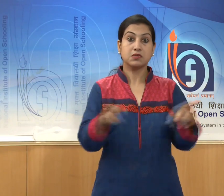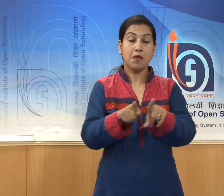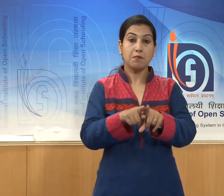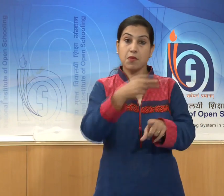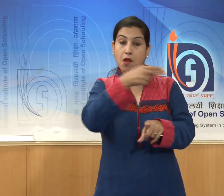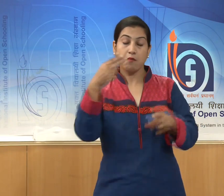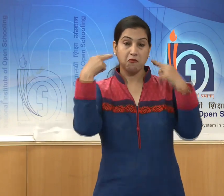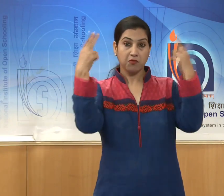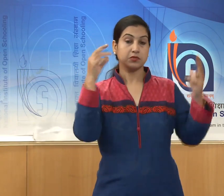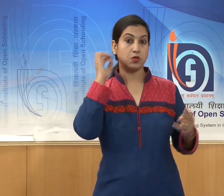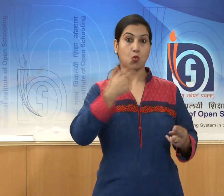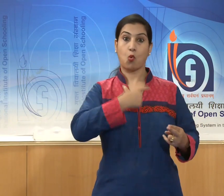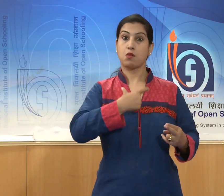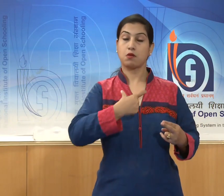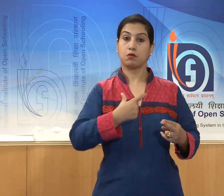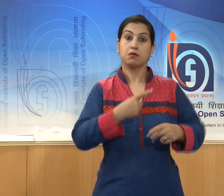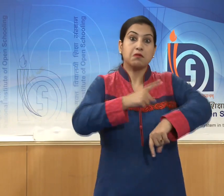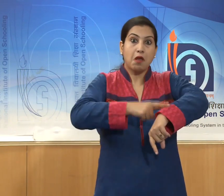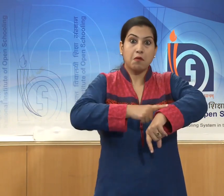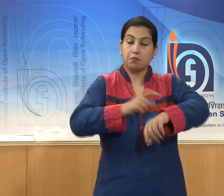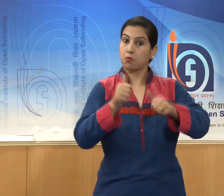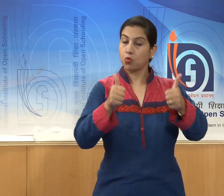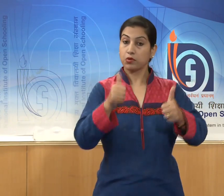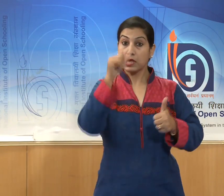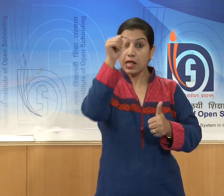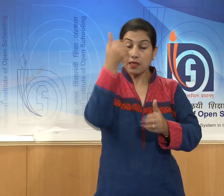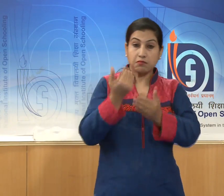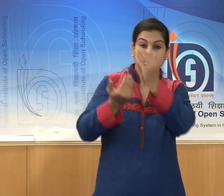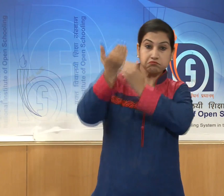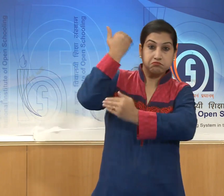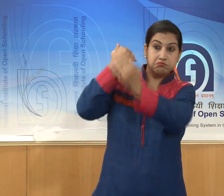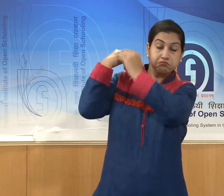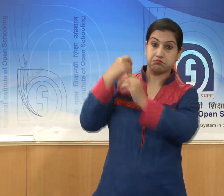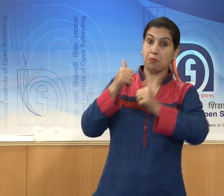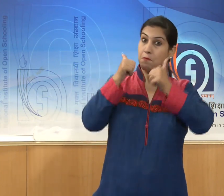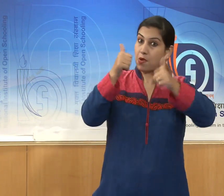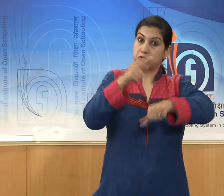in Indian art history.